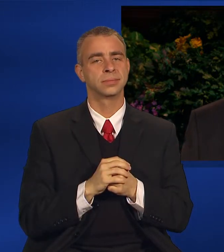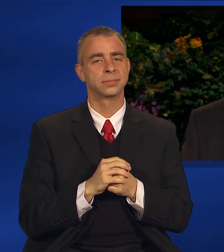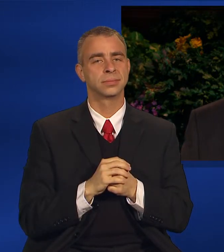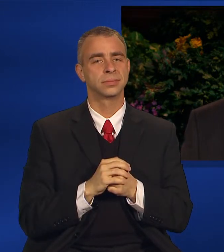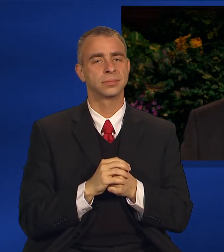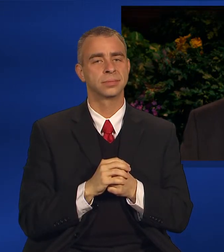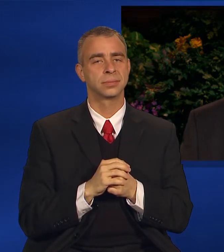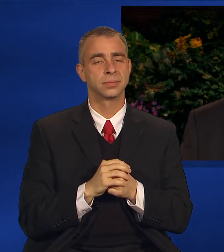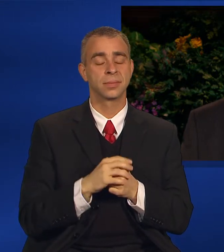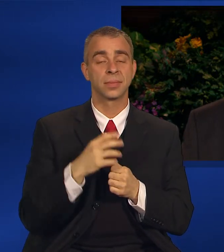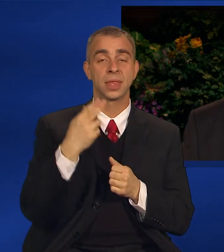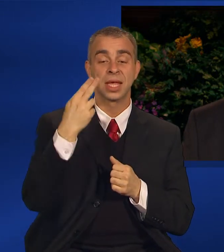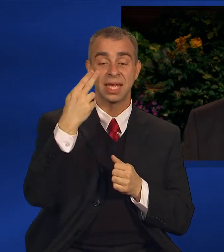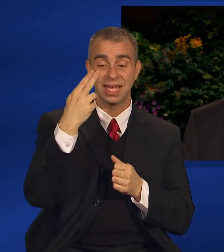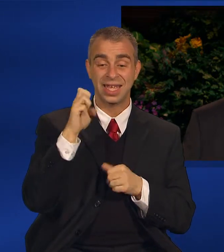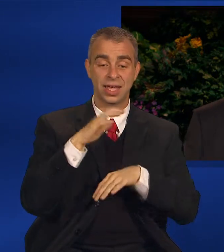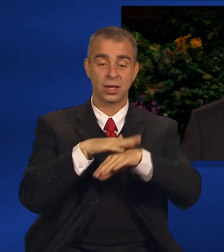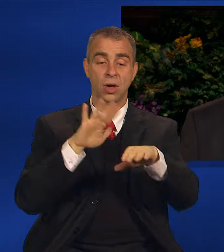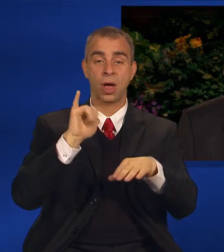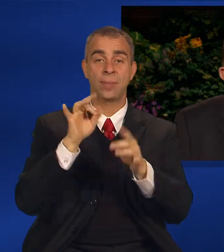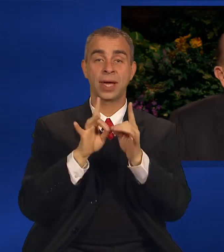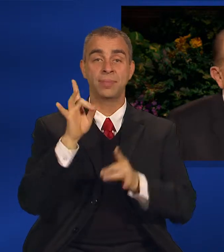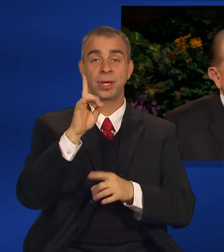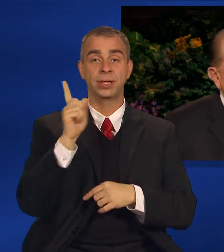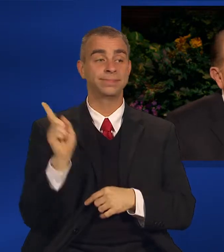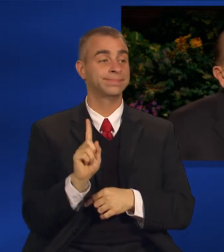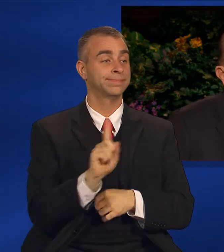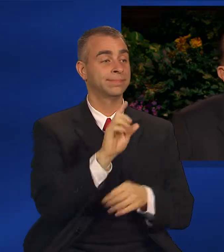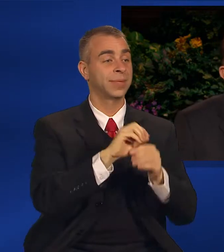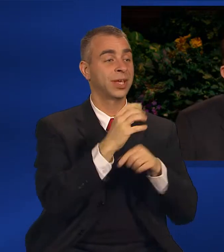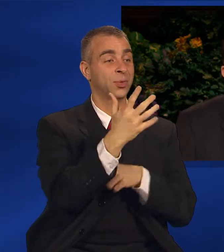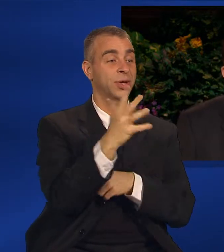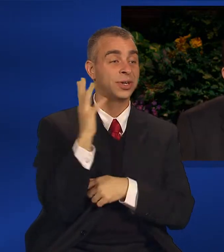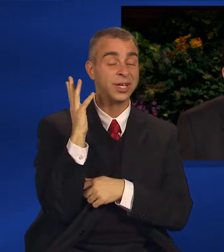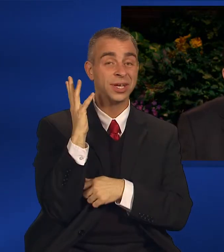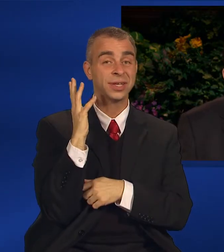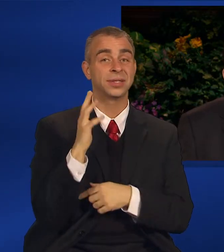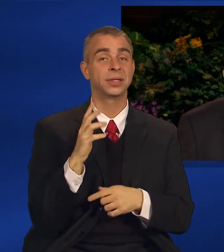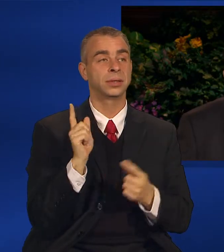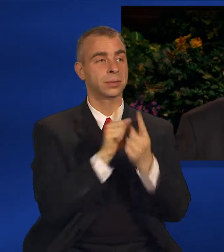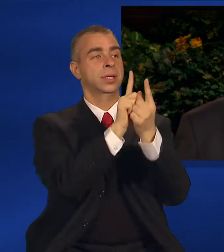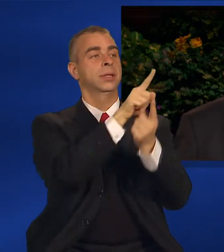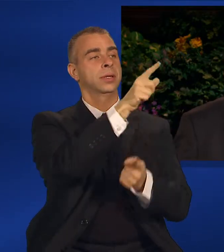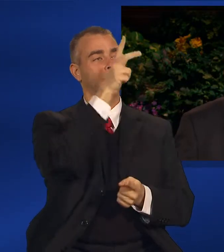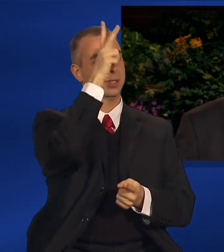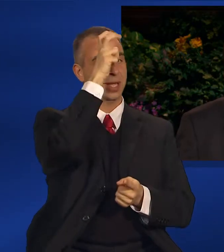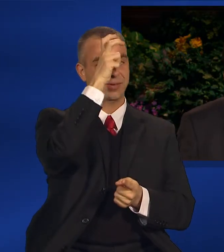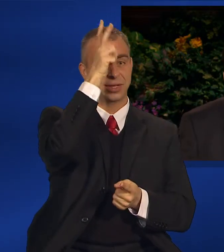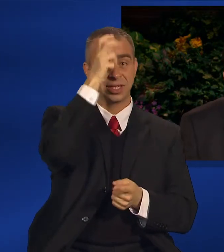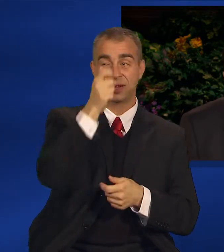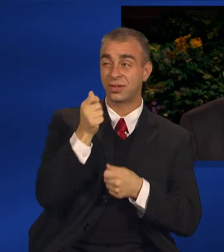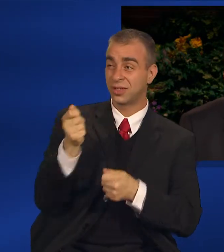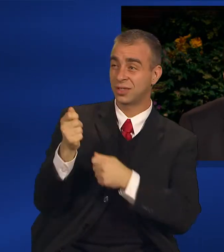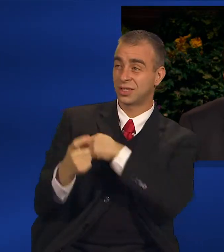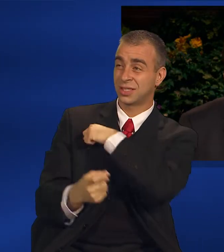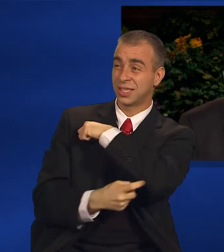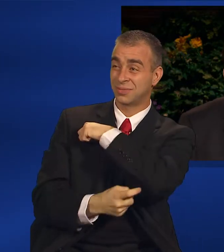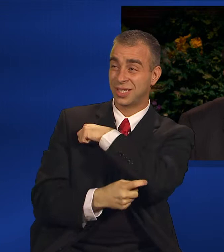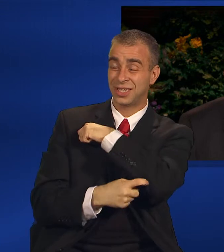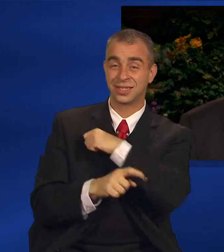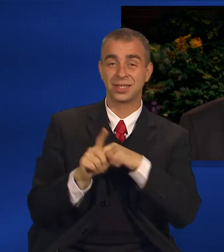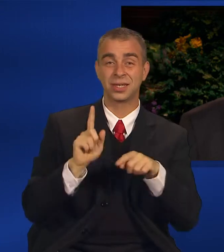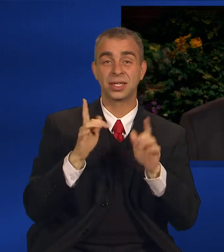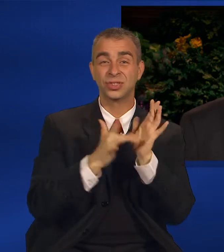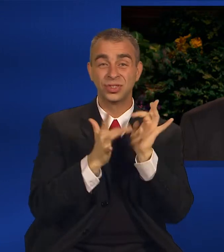Spirit into the wilderness, retempted by that master of deceit, even the devil. Though he was physically weakened from